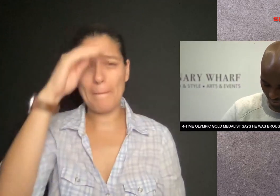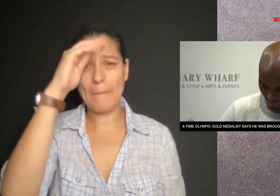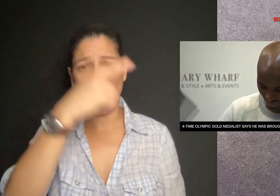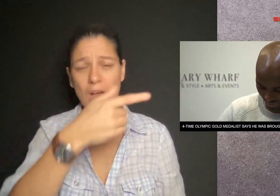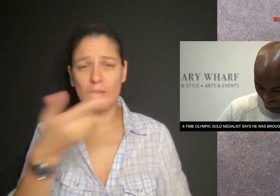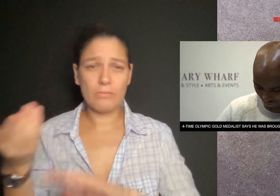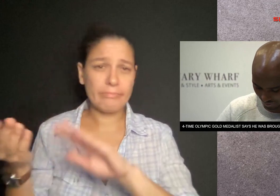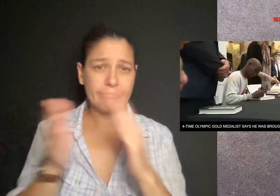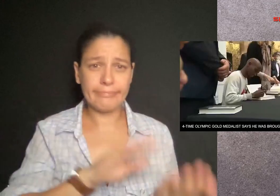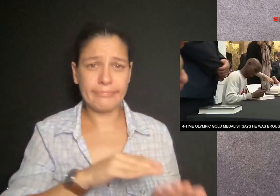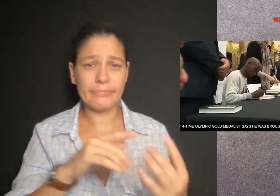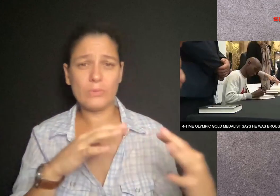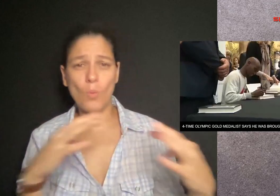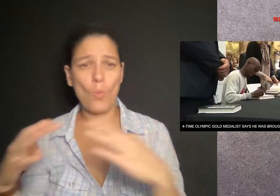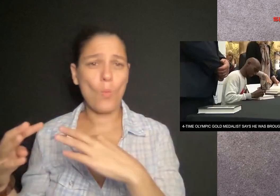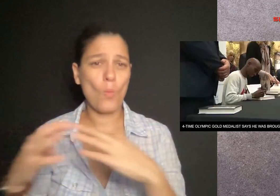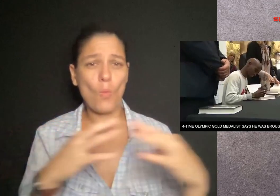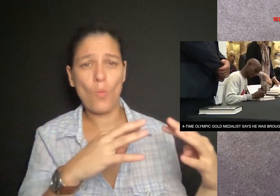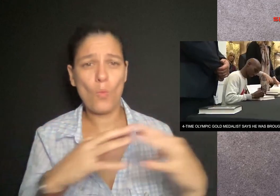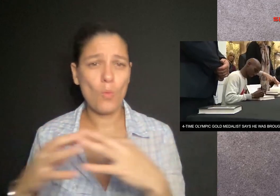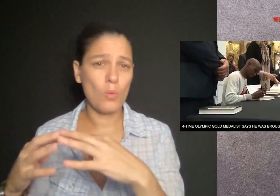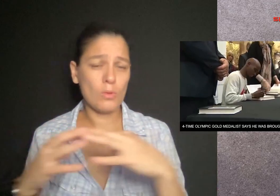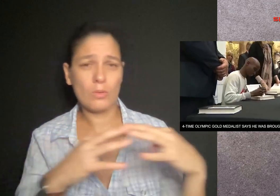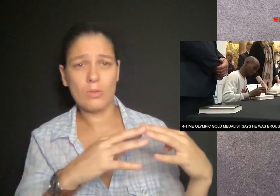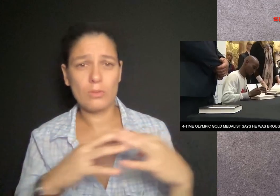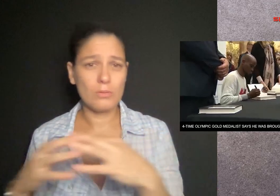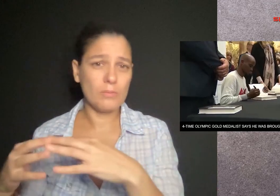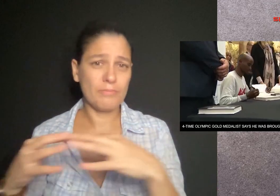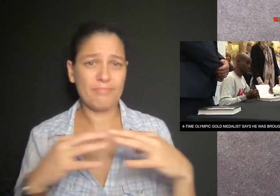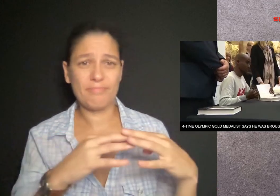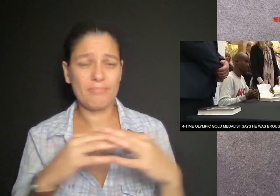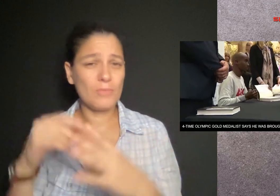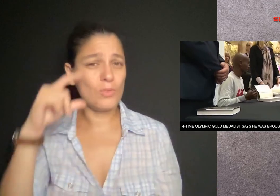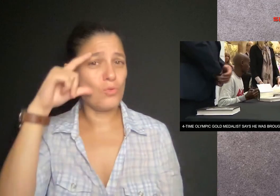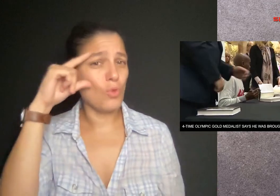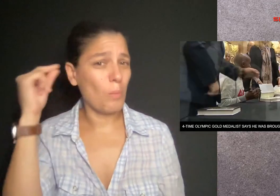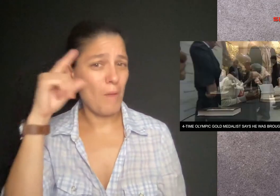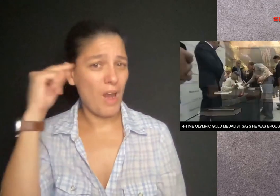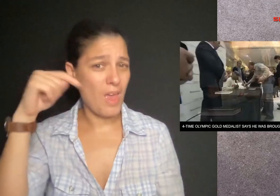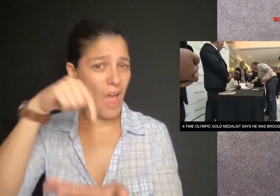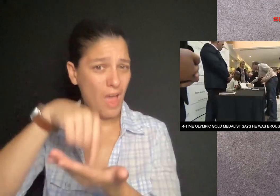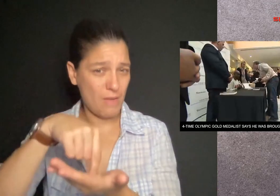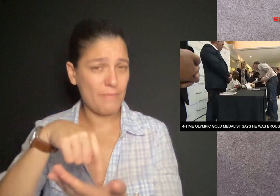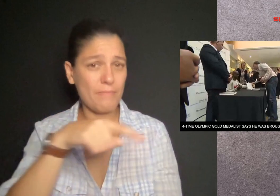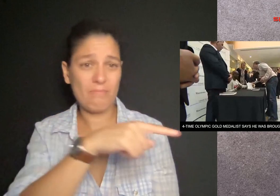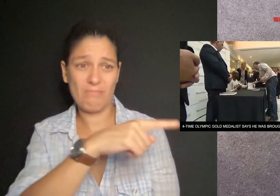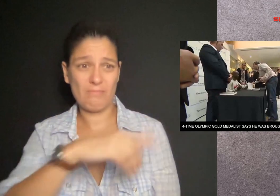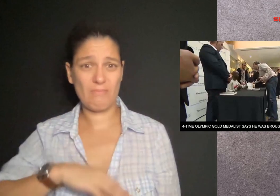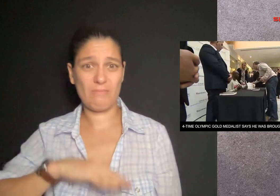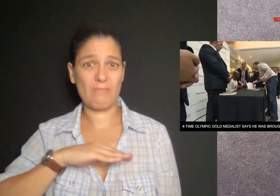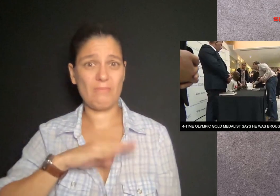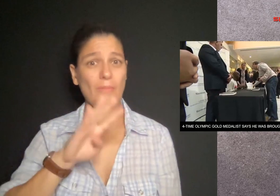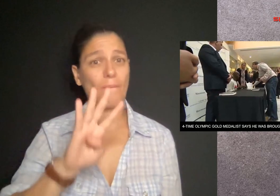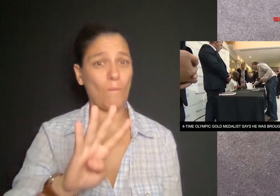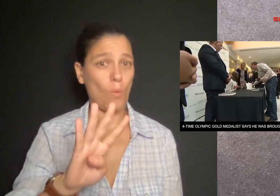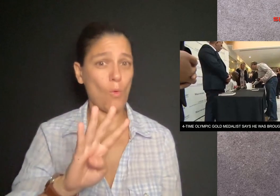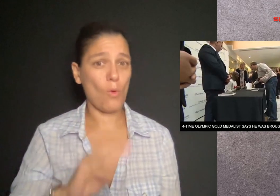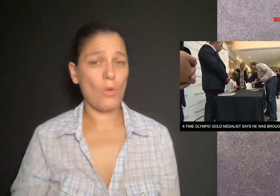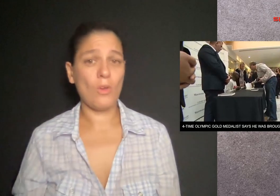Farah says his family was torn apart after his father was killed in a civil war in Somalia when Farah